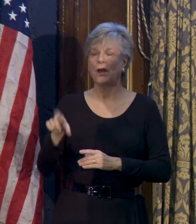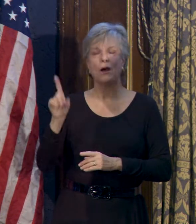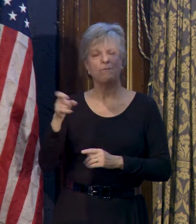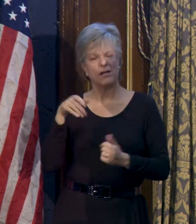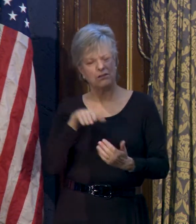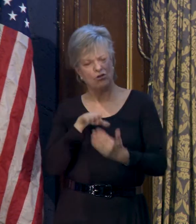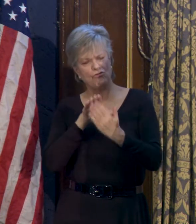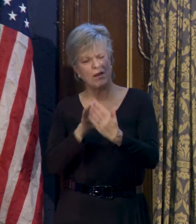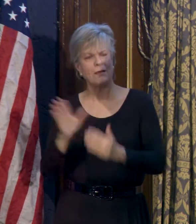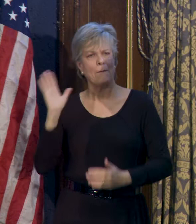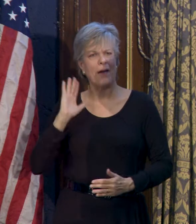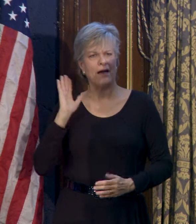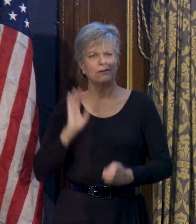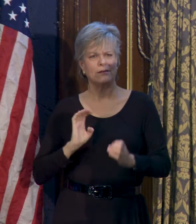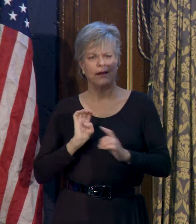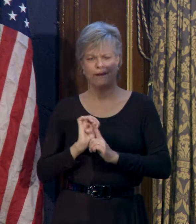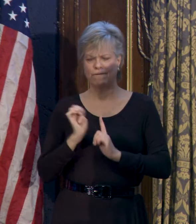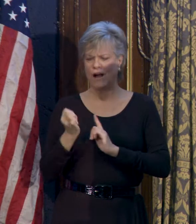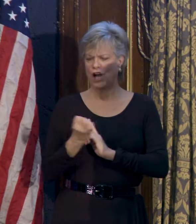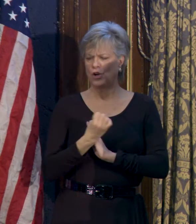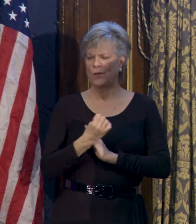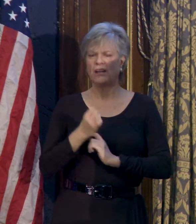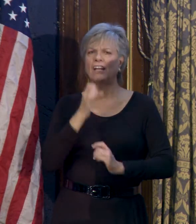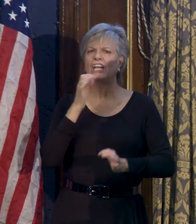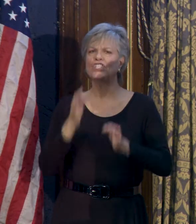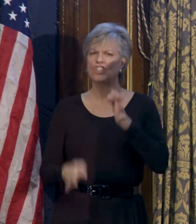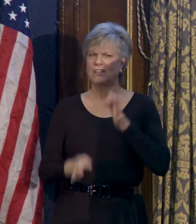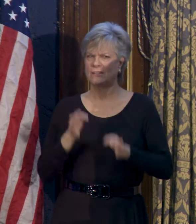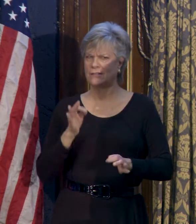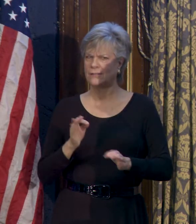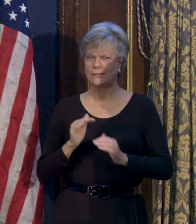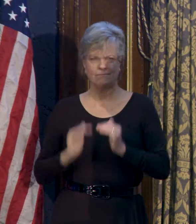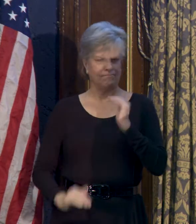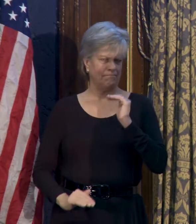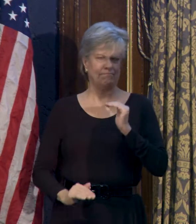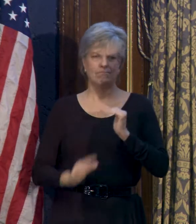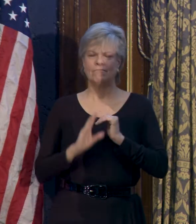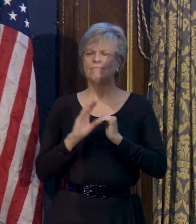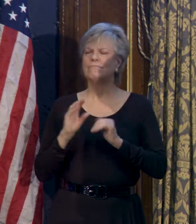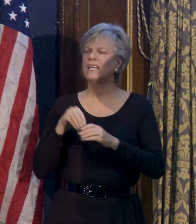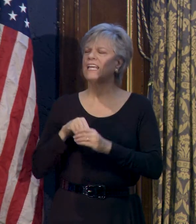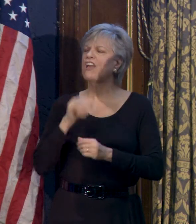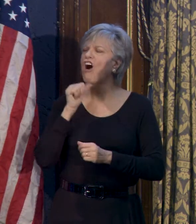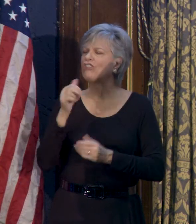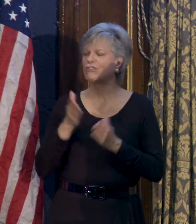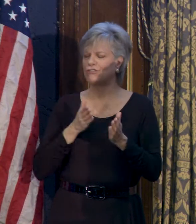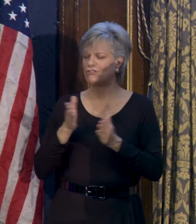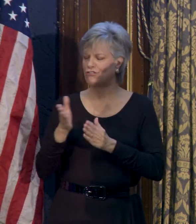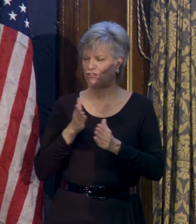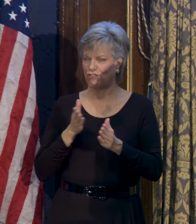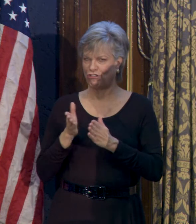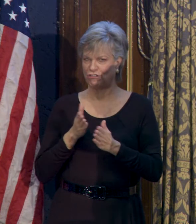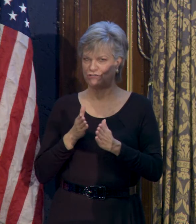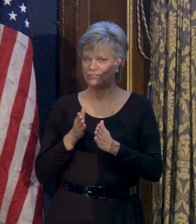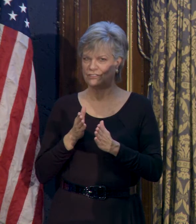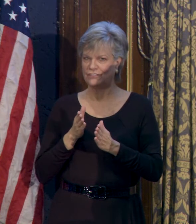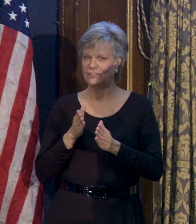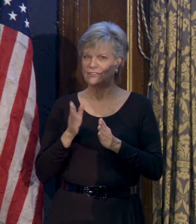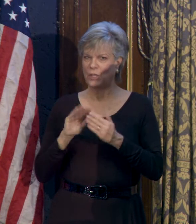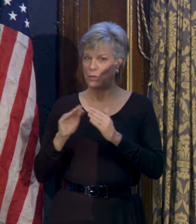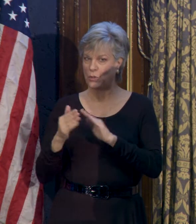environmental injustices in underserved communities and remove barriers to a new green economy.